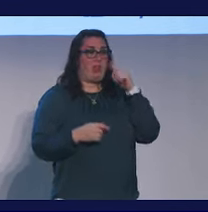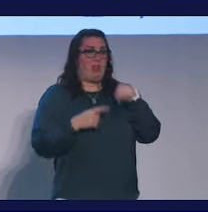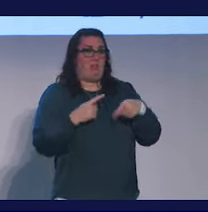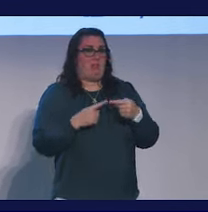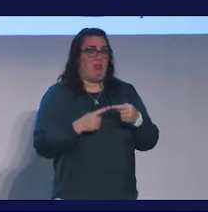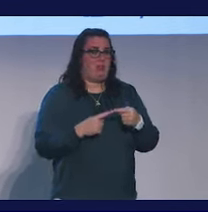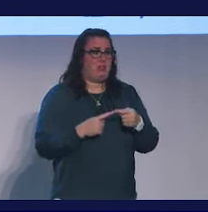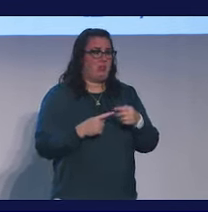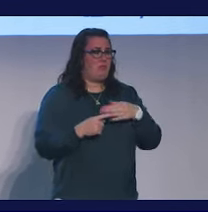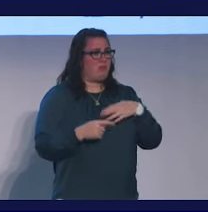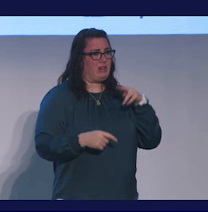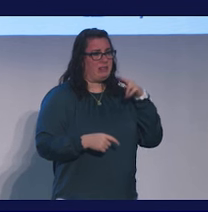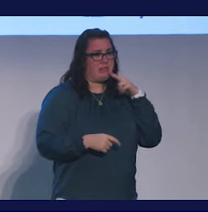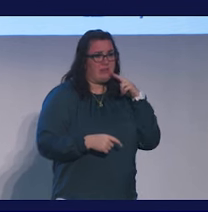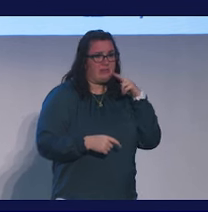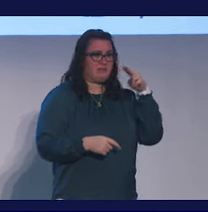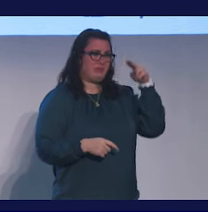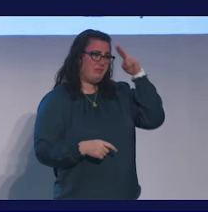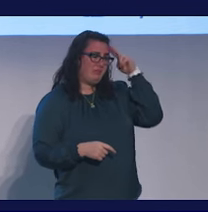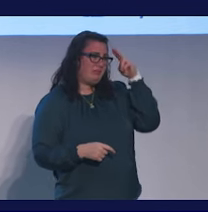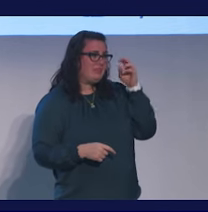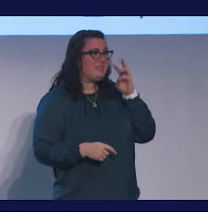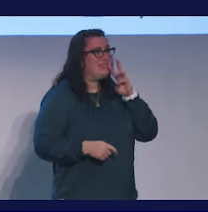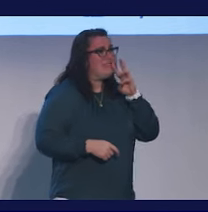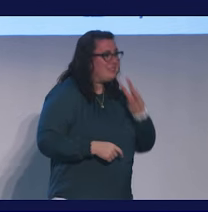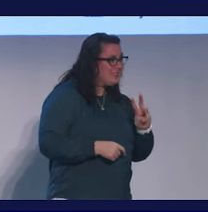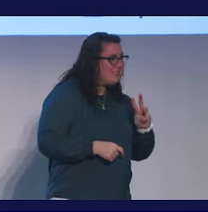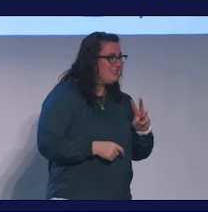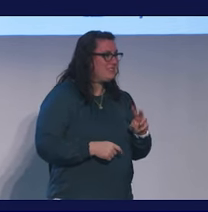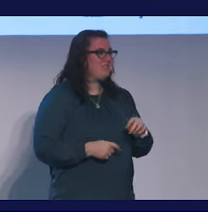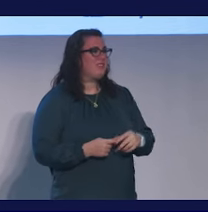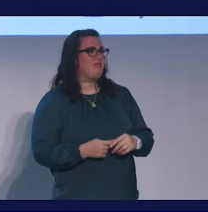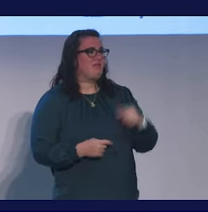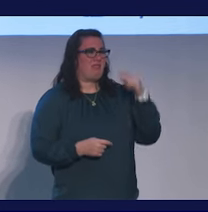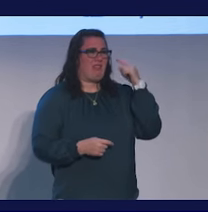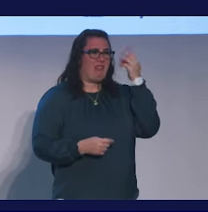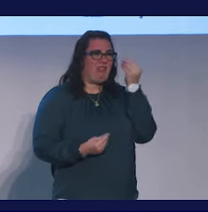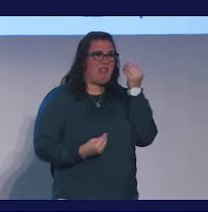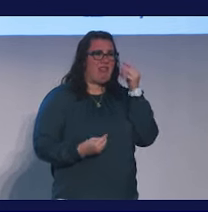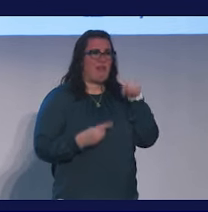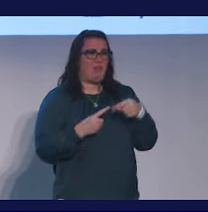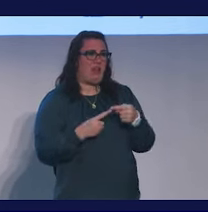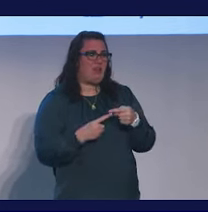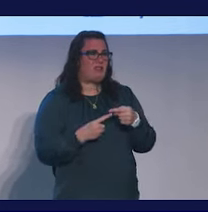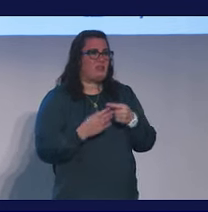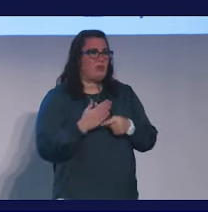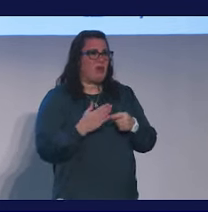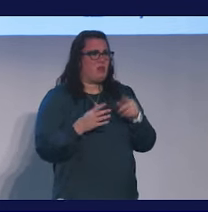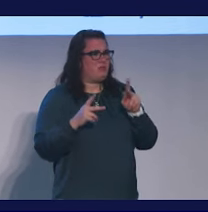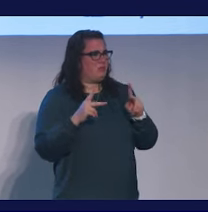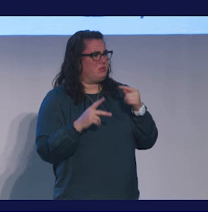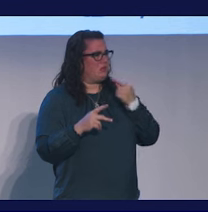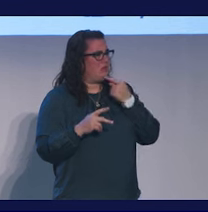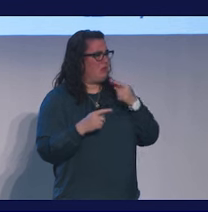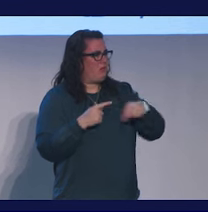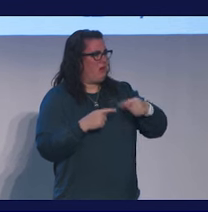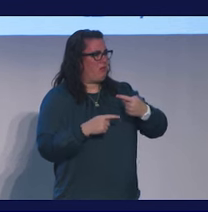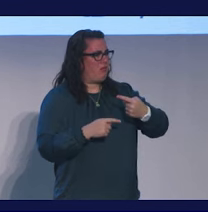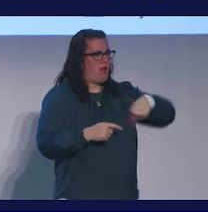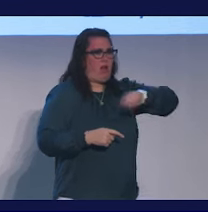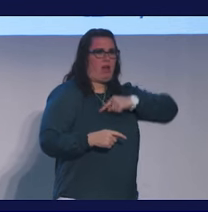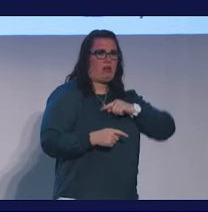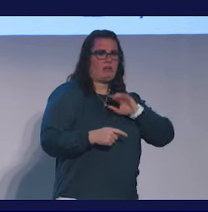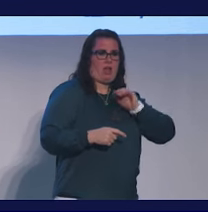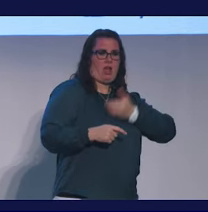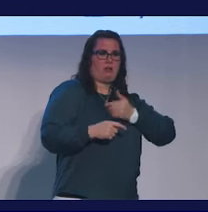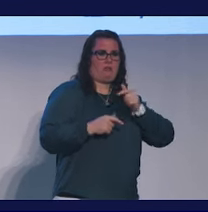know, my nieces and nephews, they're six. I think about what folks are going to say about us and